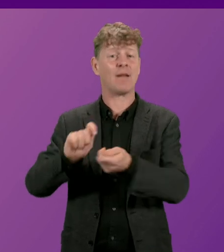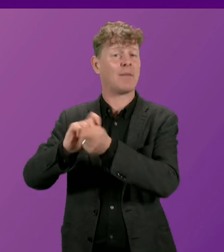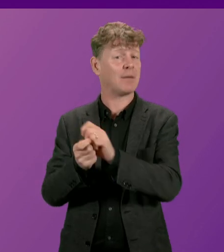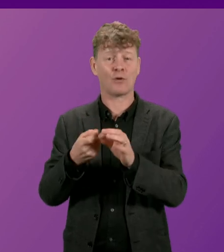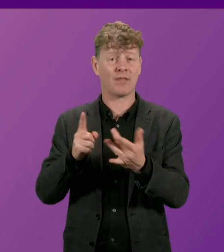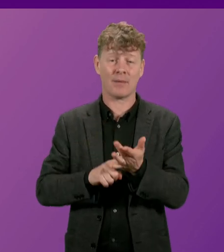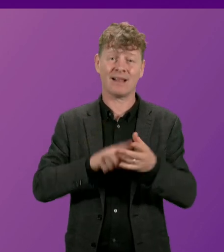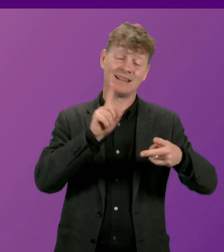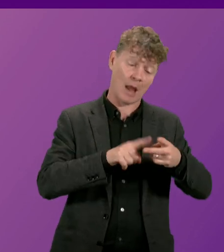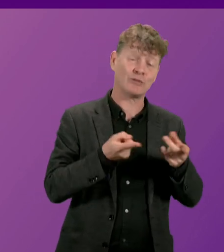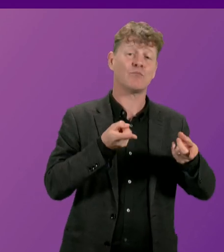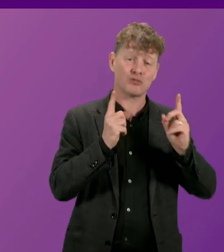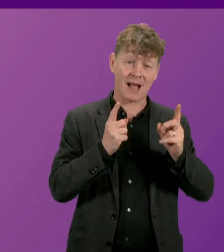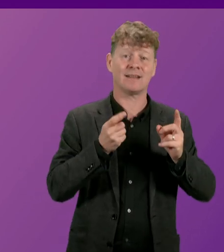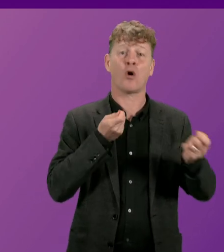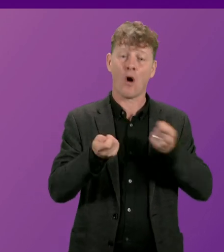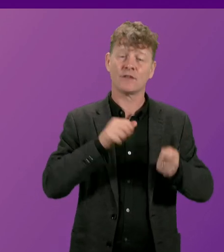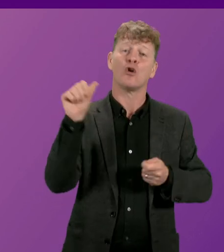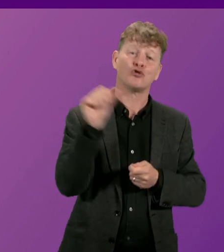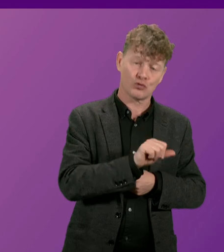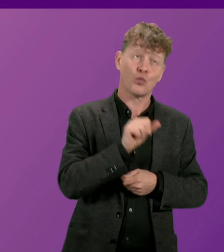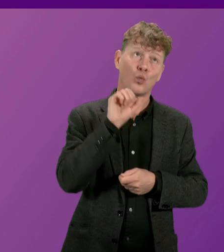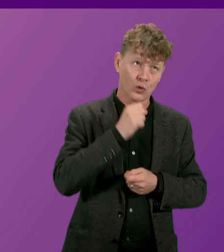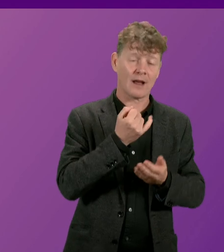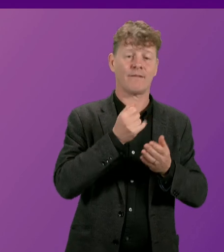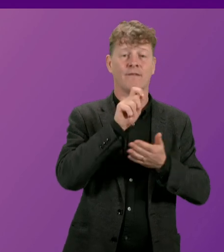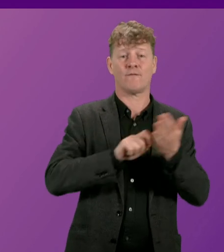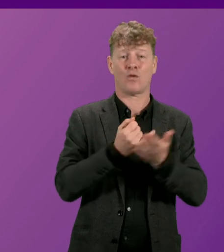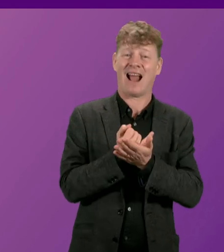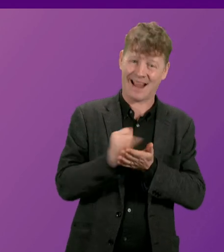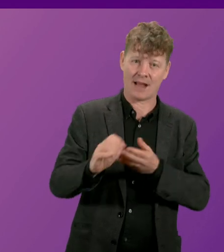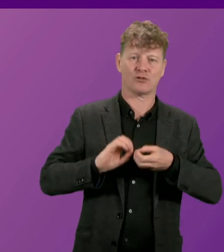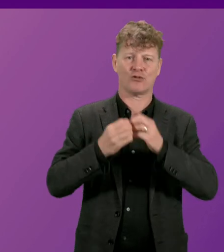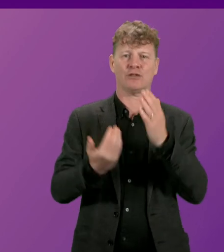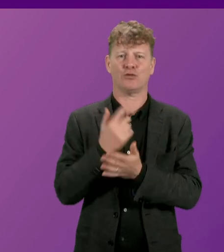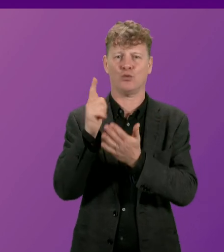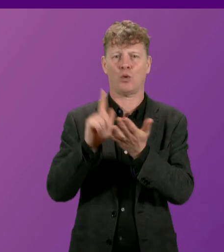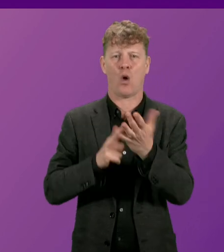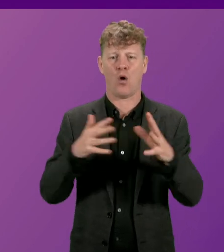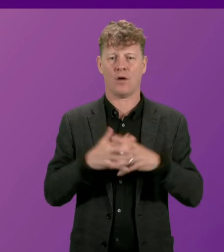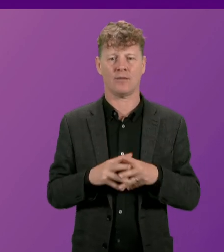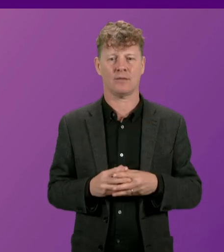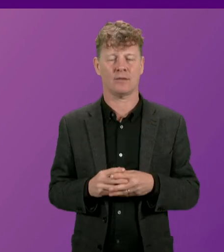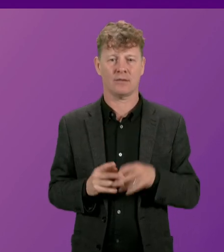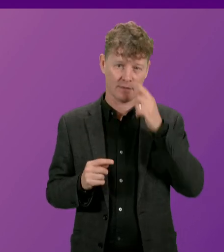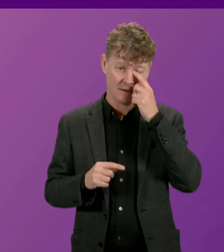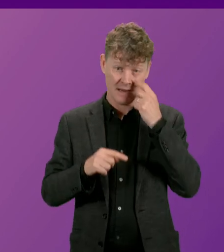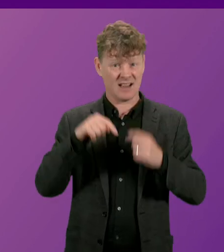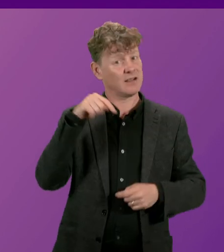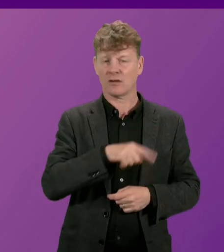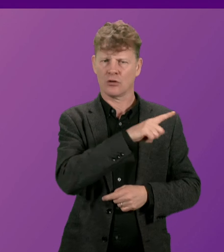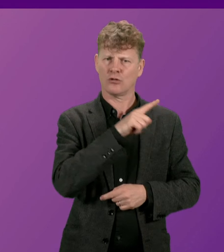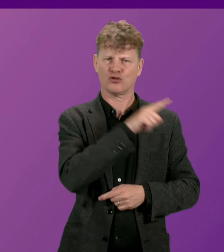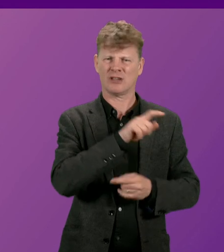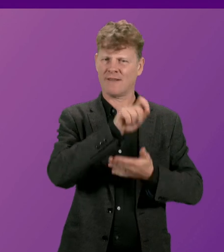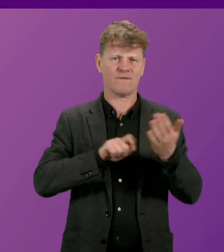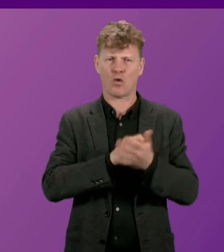President Officer would have cast their vote against creating the new law. On this occasion, the Deputy President Officer cast their